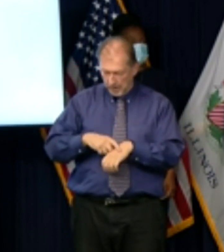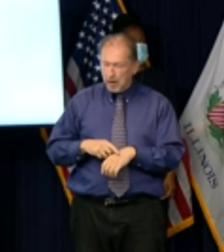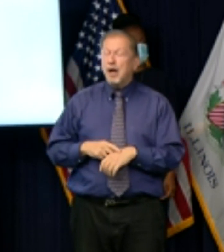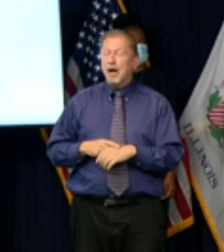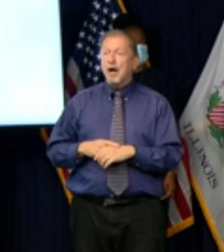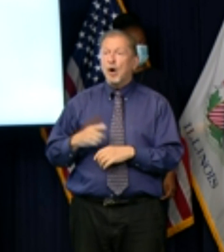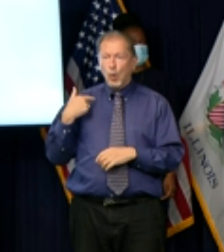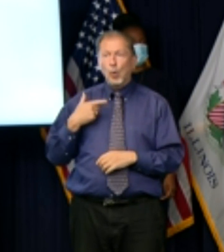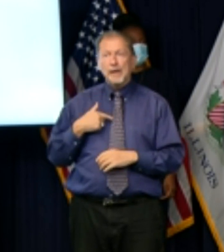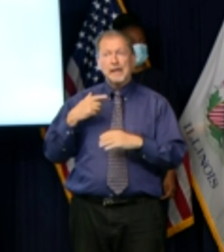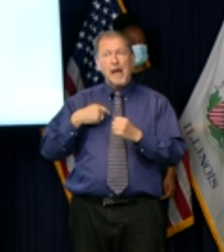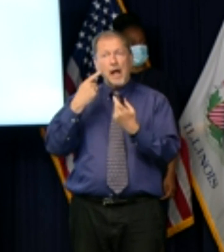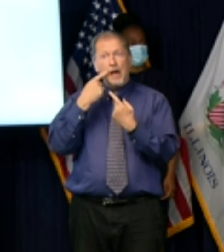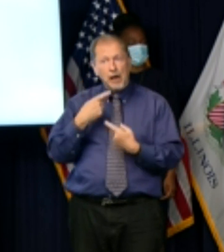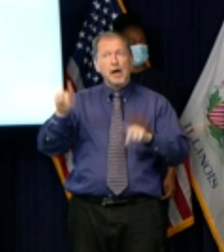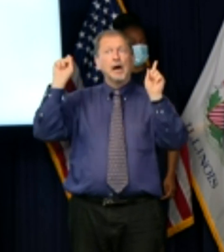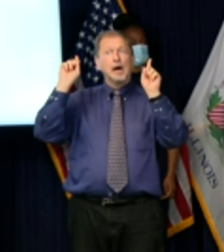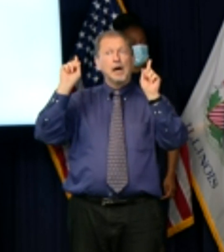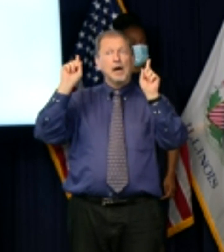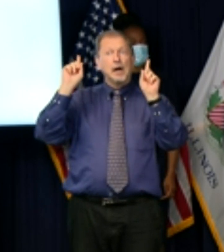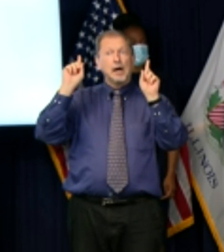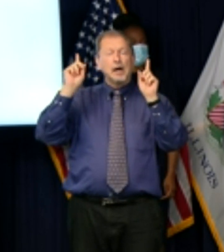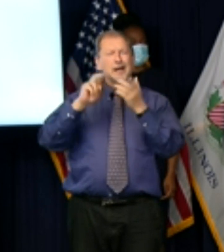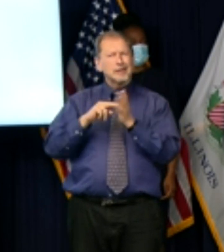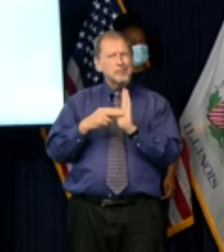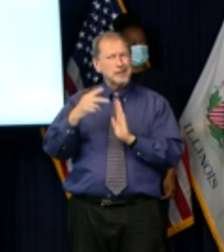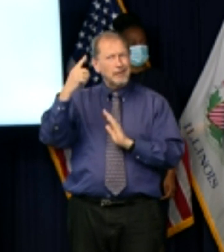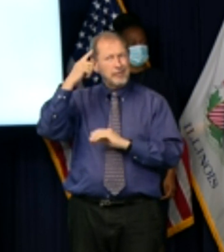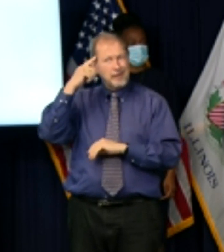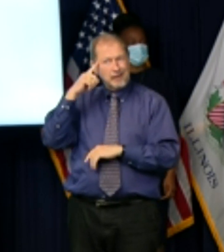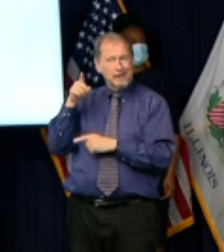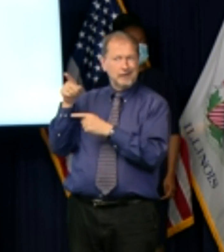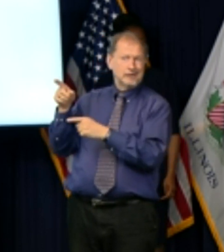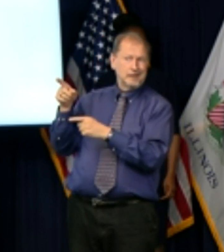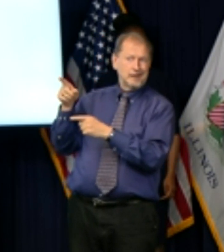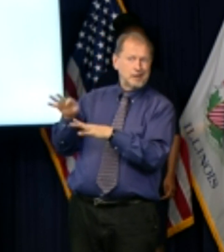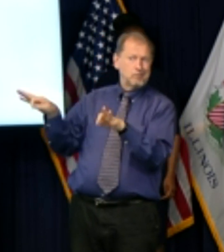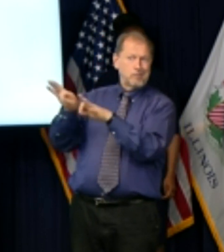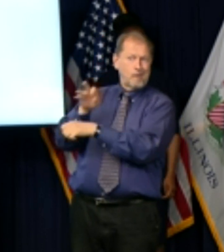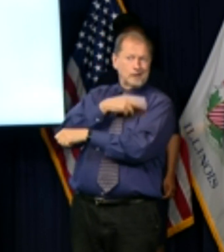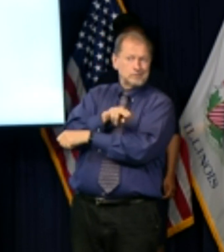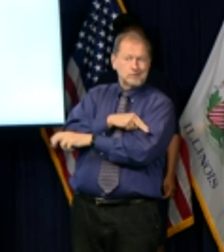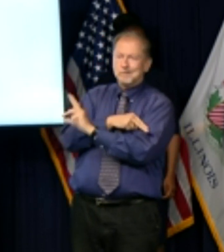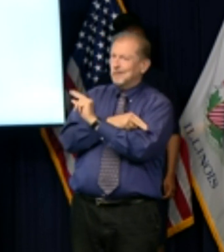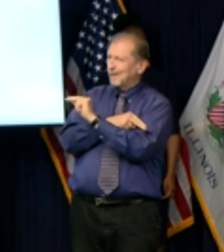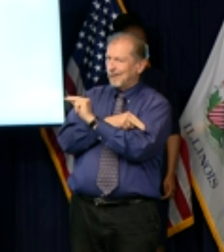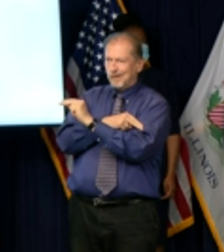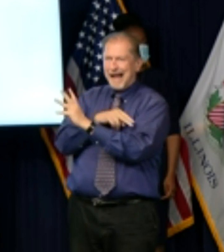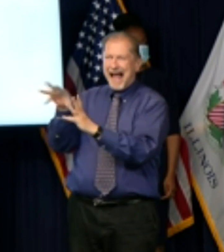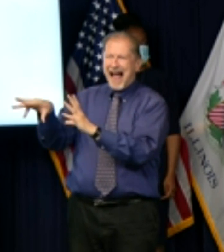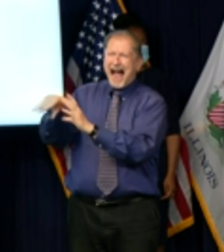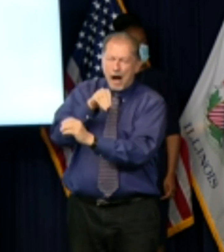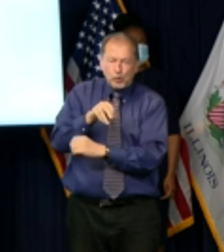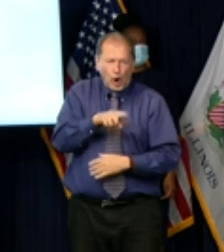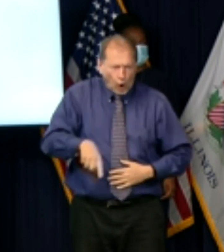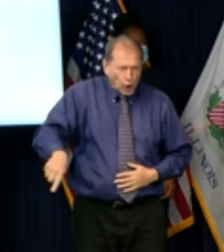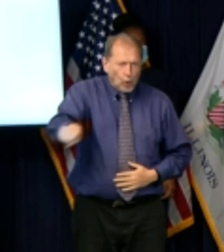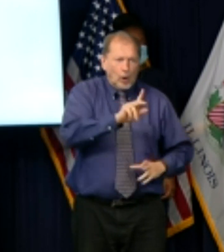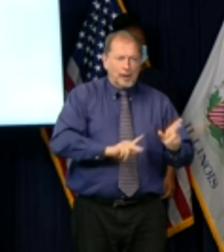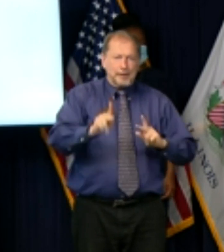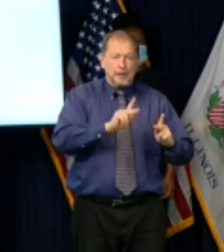not in it once you're in the hospital the cat is out of the bag we have to take the fight out in the community